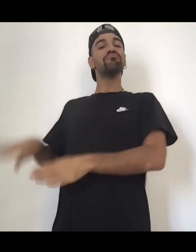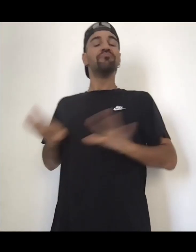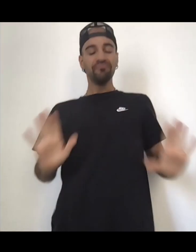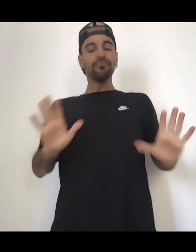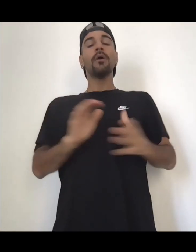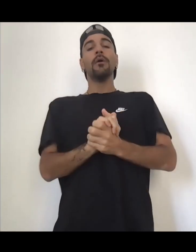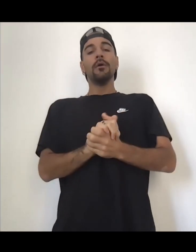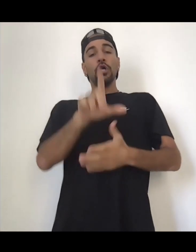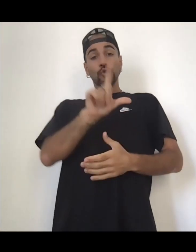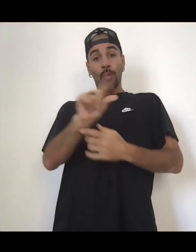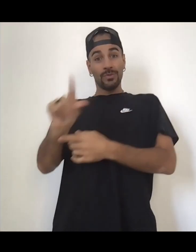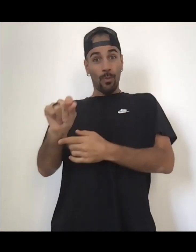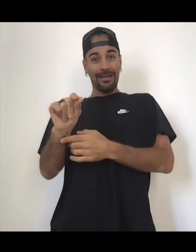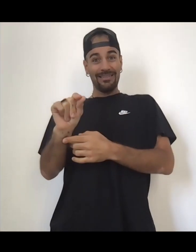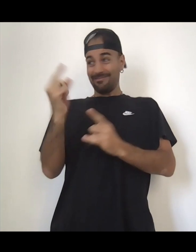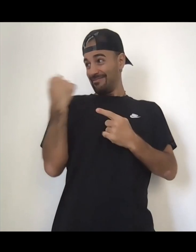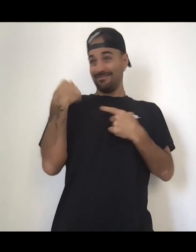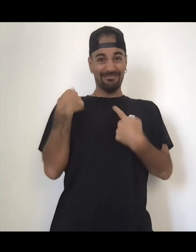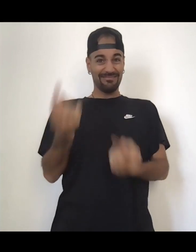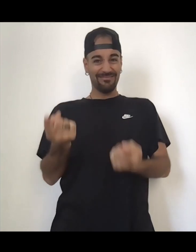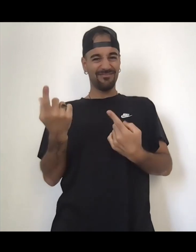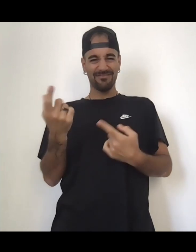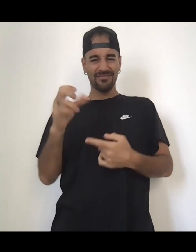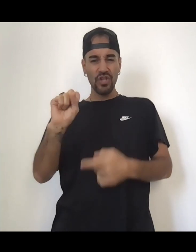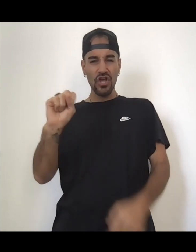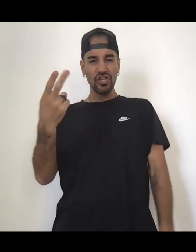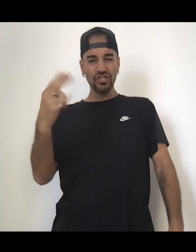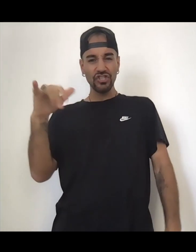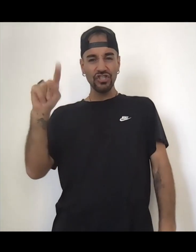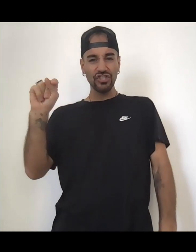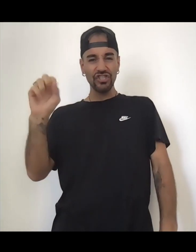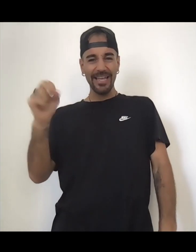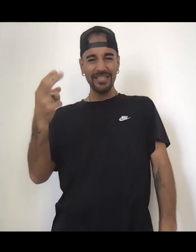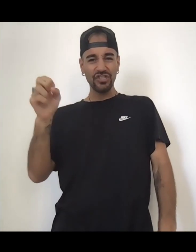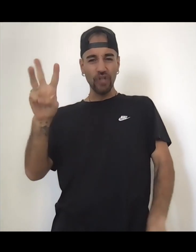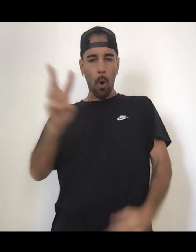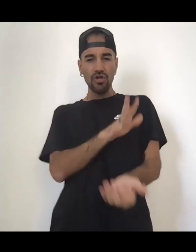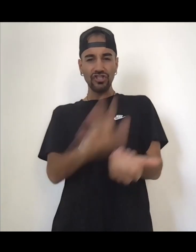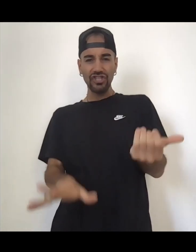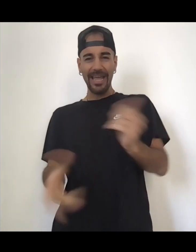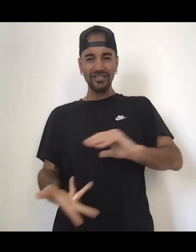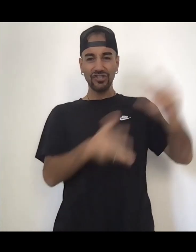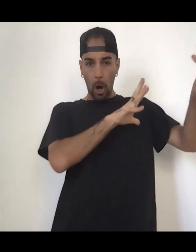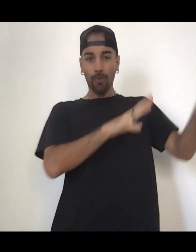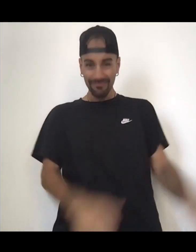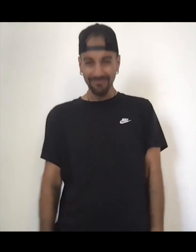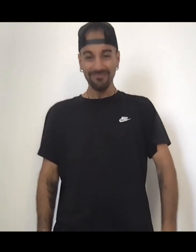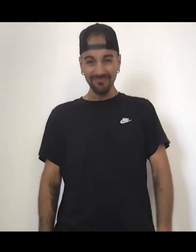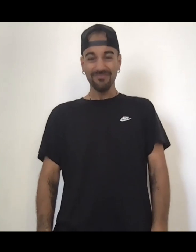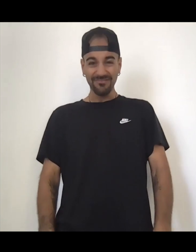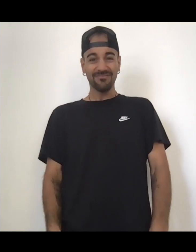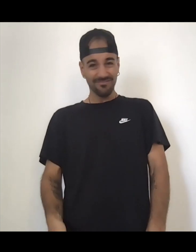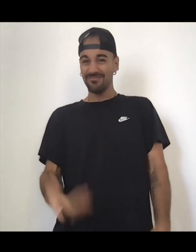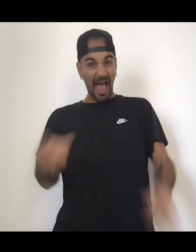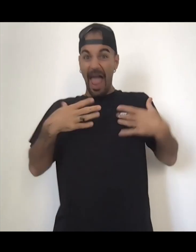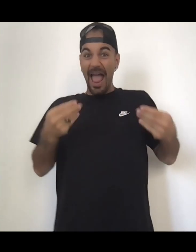was a shit show, right? For everyone. Shit show. And it's still a shit show and, you know, a